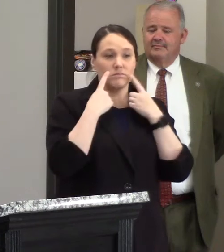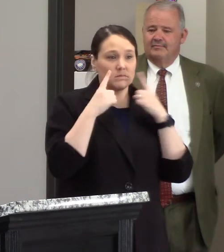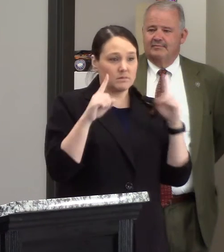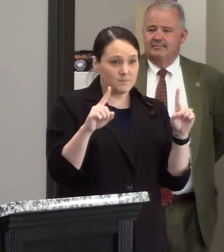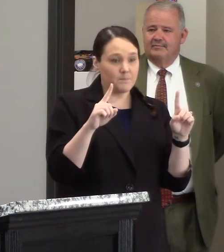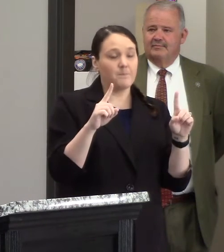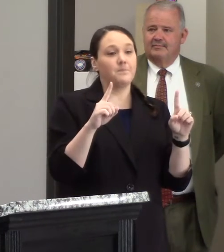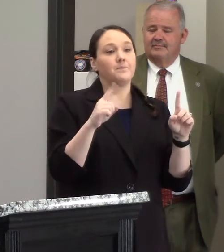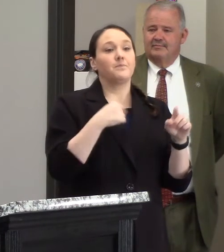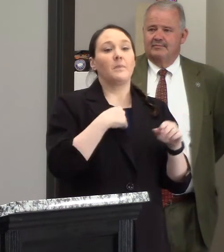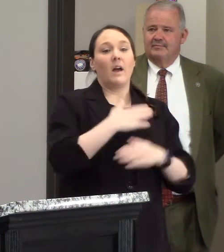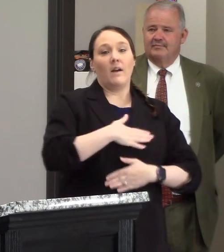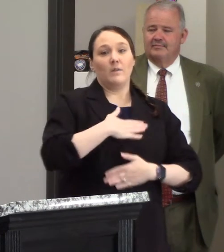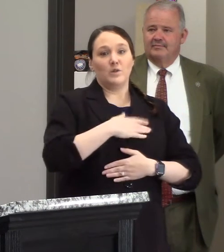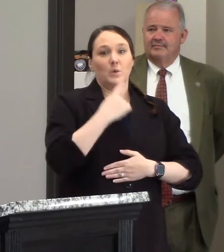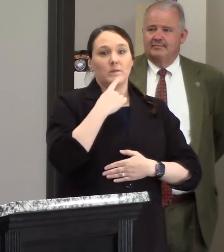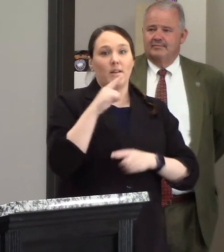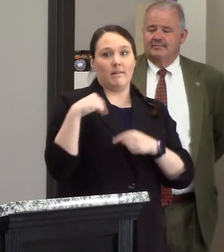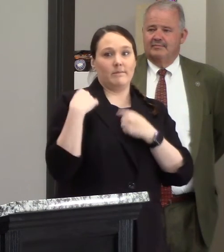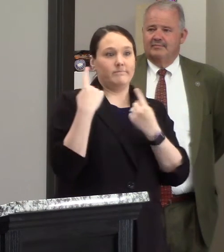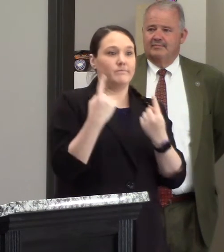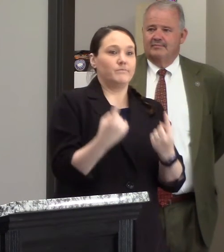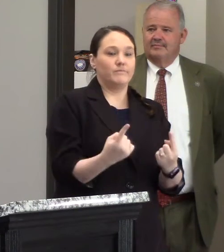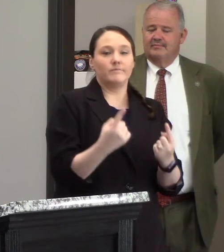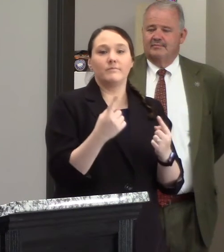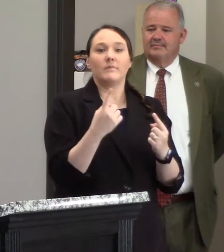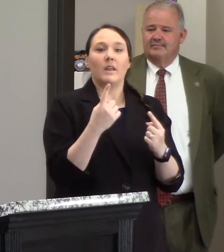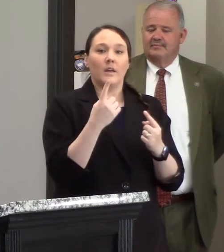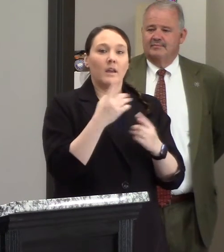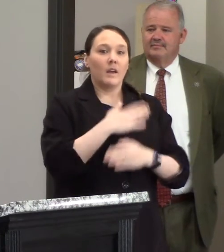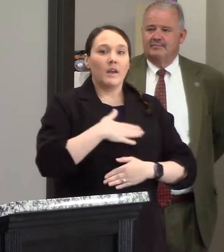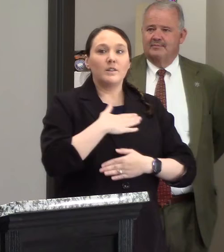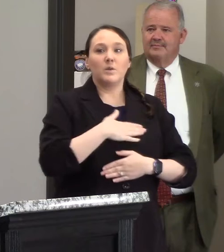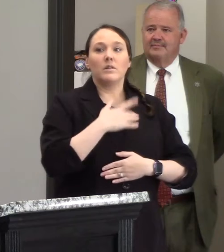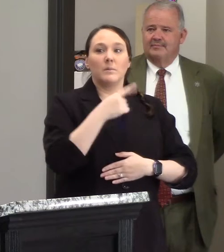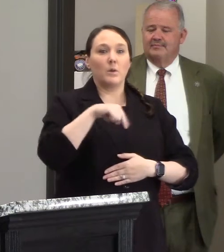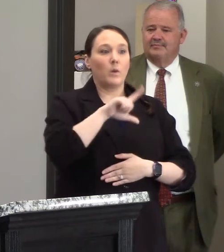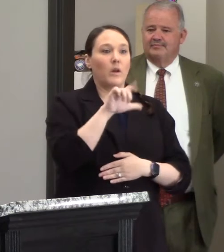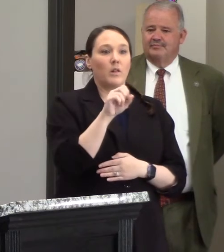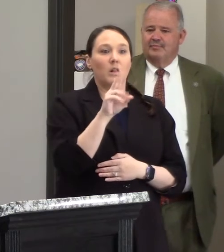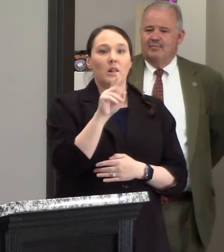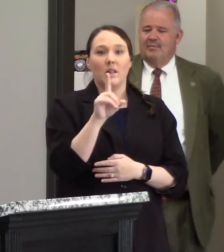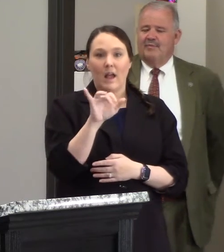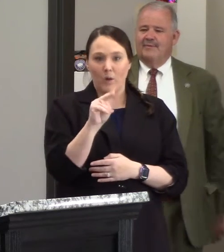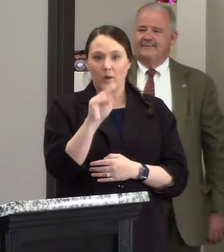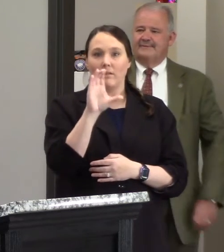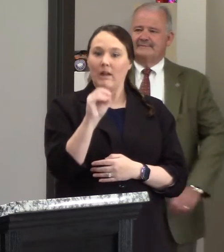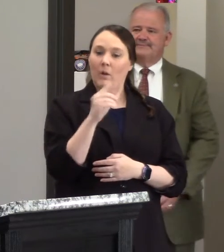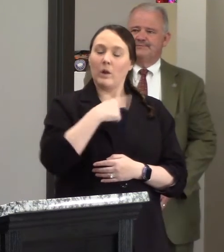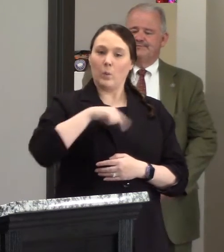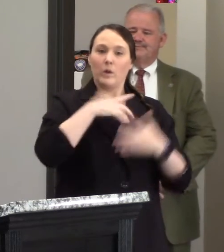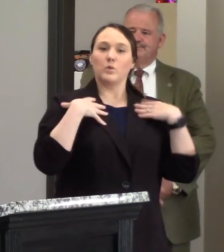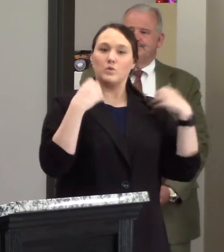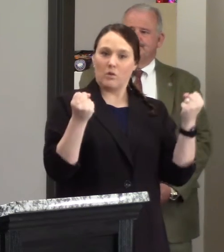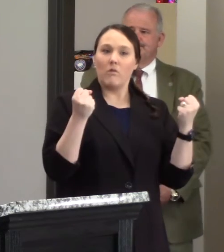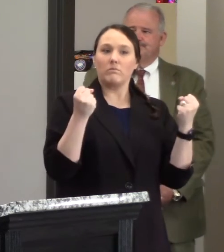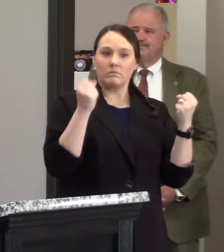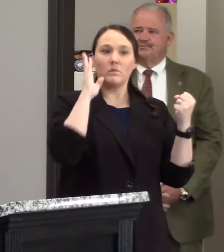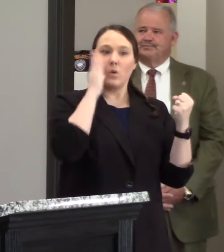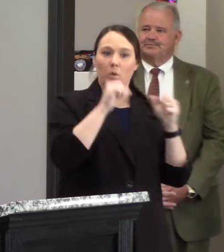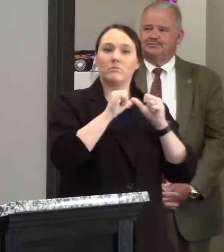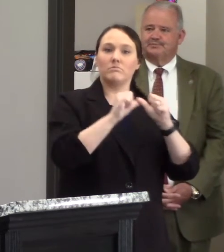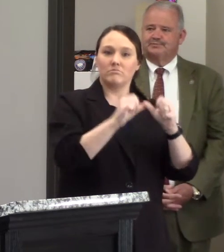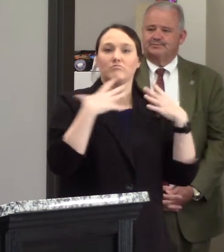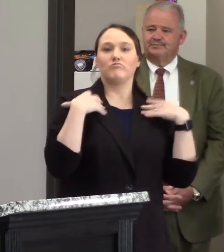one thing i've enjoyed saying throughout this whole thing for as many enjoyment is that we are loud and counting we are strong and we will continue to be strong as long as we